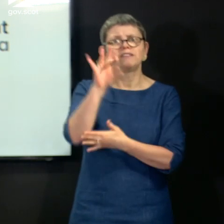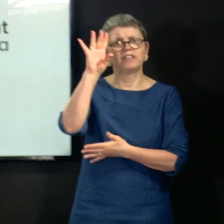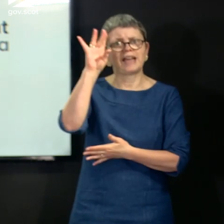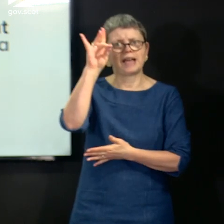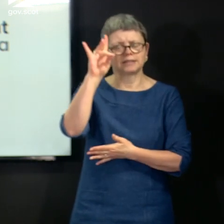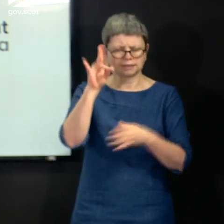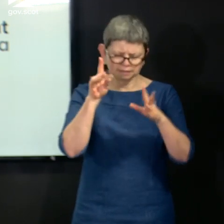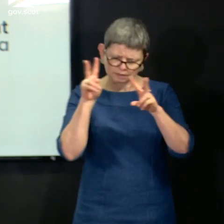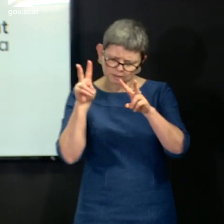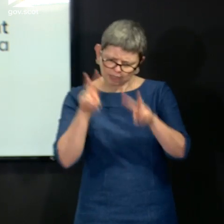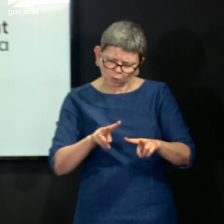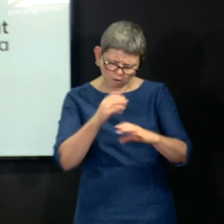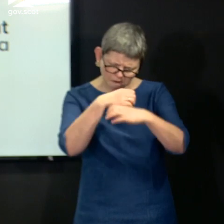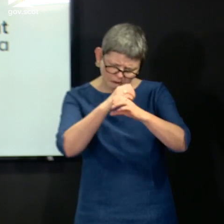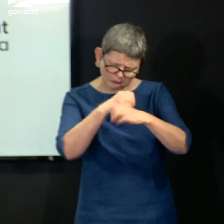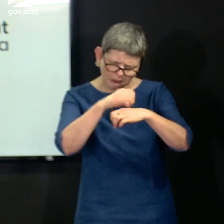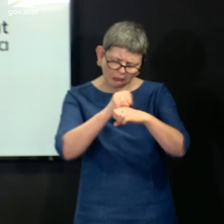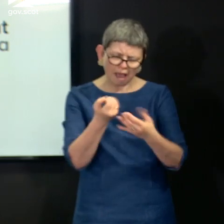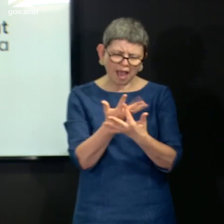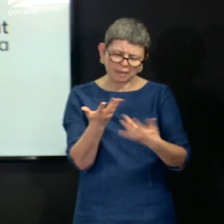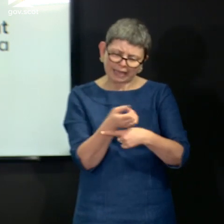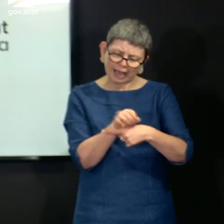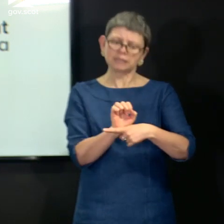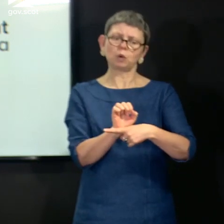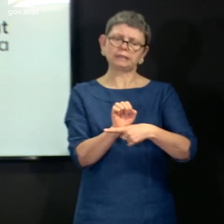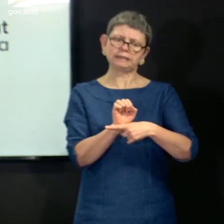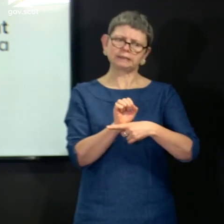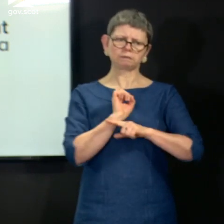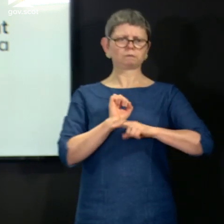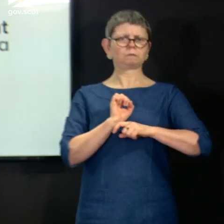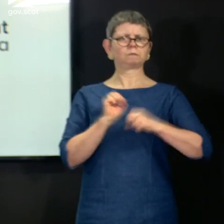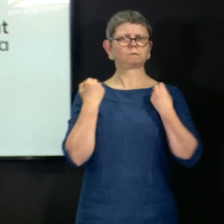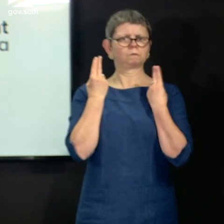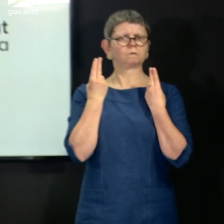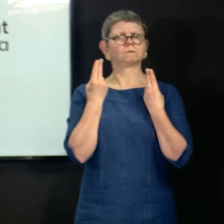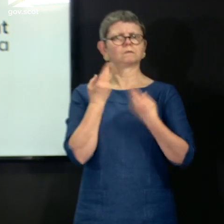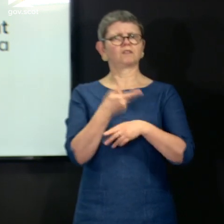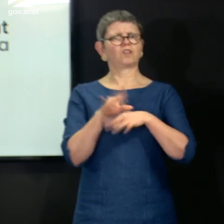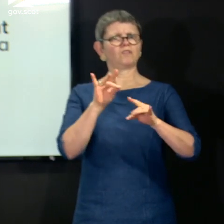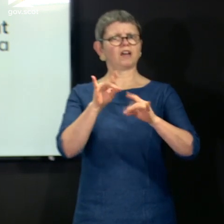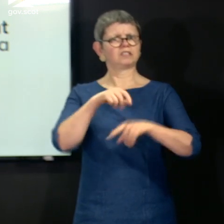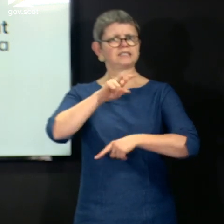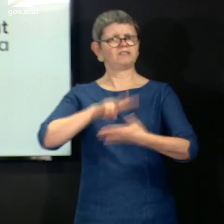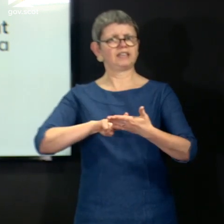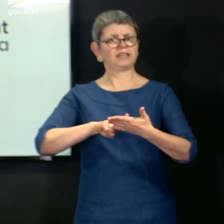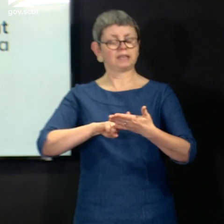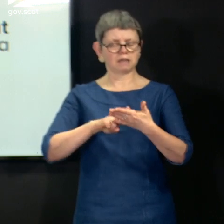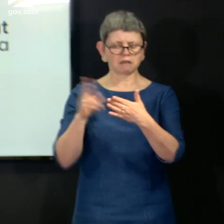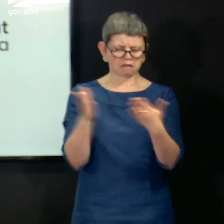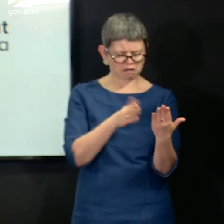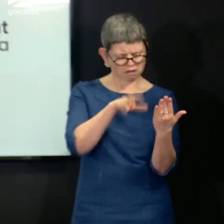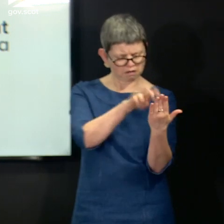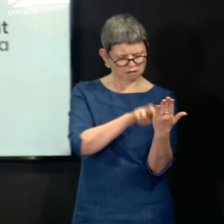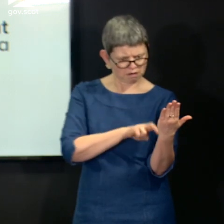antibodies in the blood sample is detected with the results recorded. These results are then verified and analysed